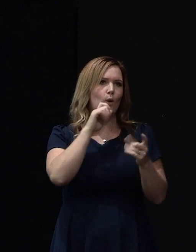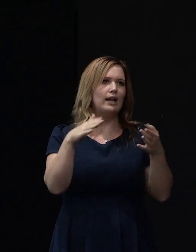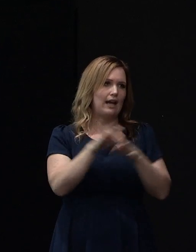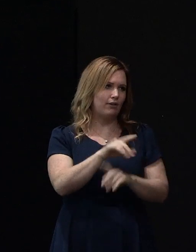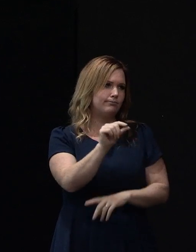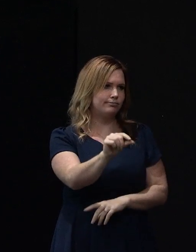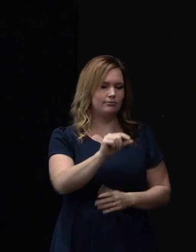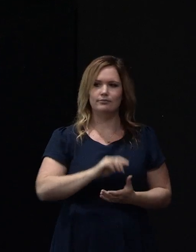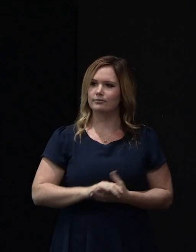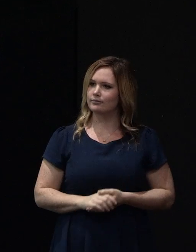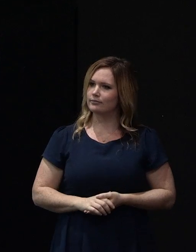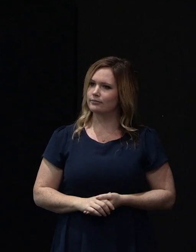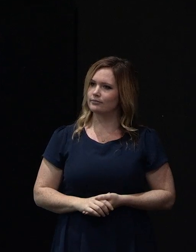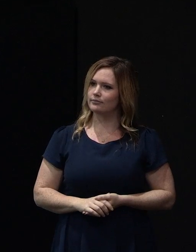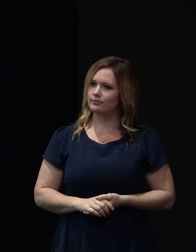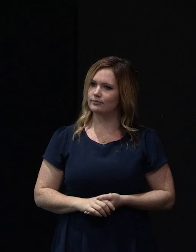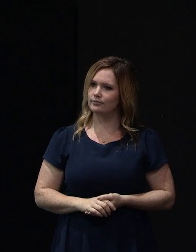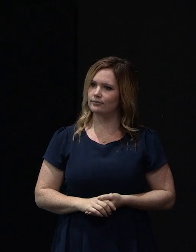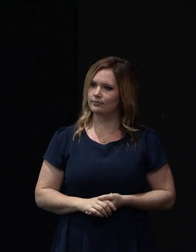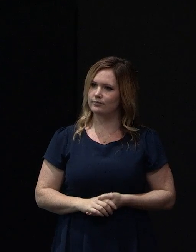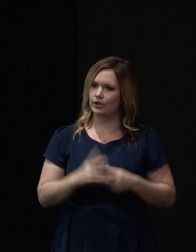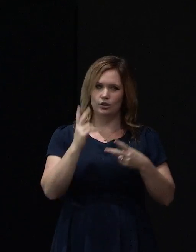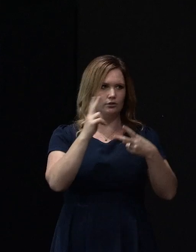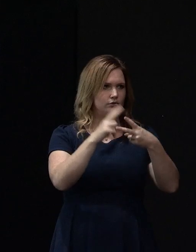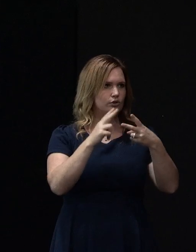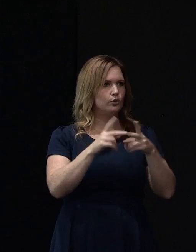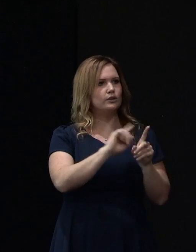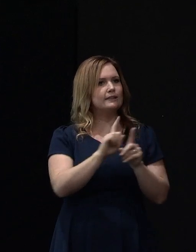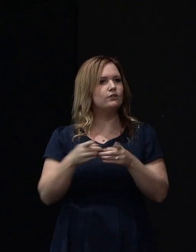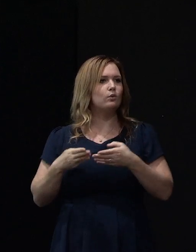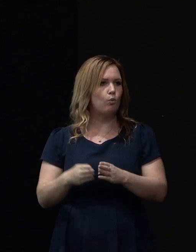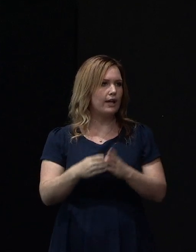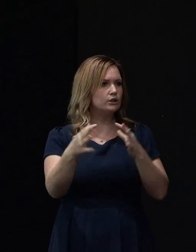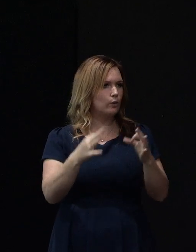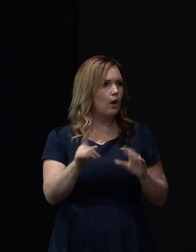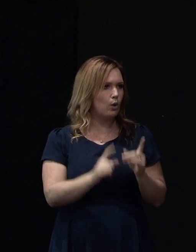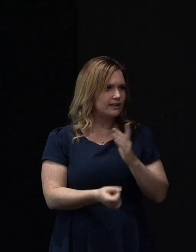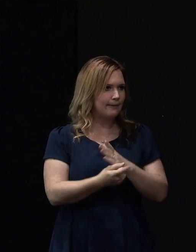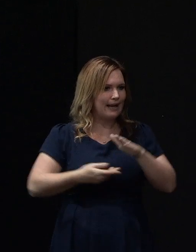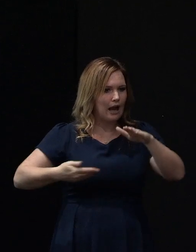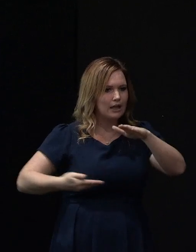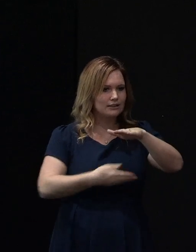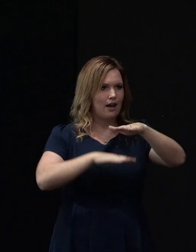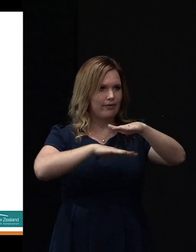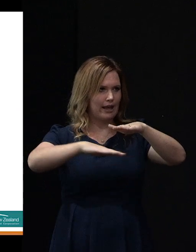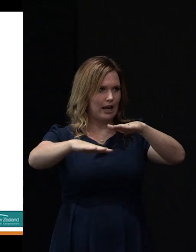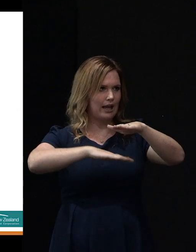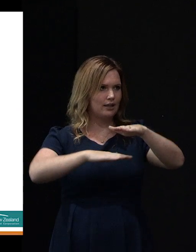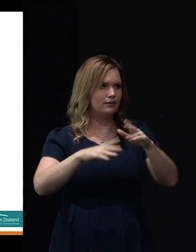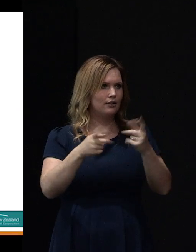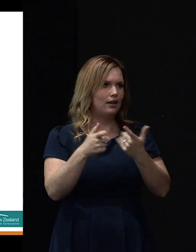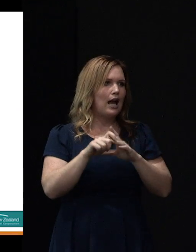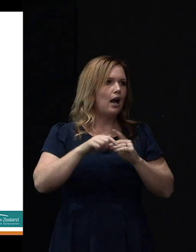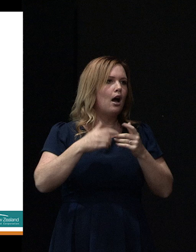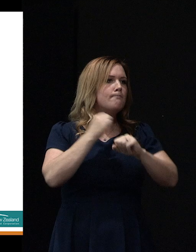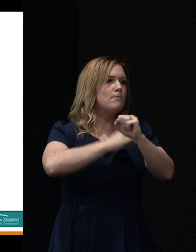briefly. The two principal methods that we can use to find out what's happening beneath the ground surface are what we call machine